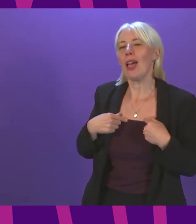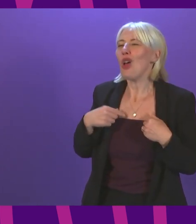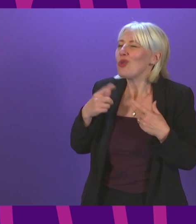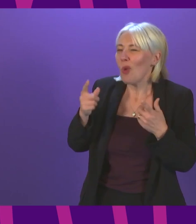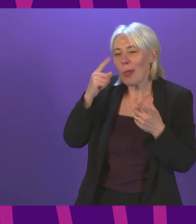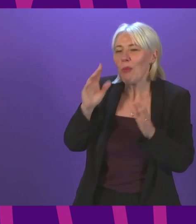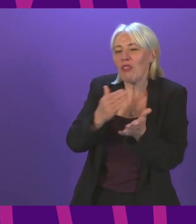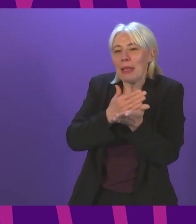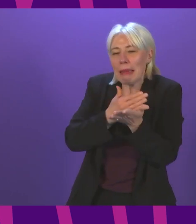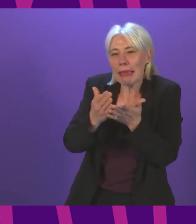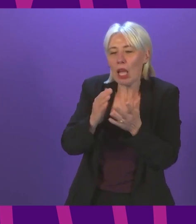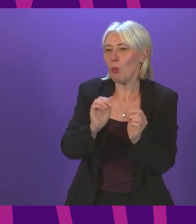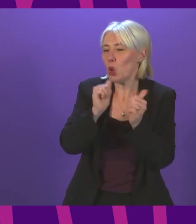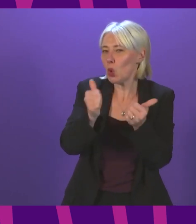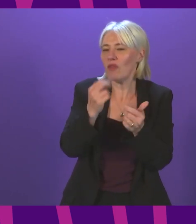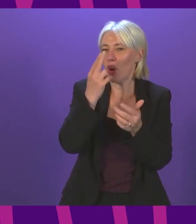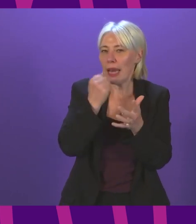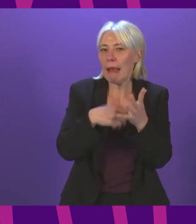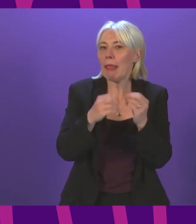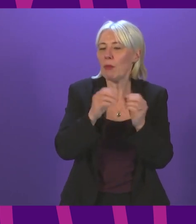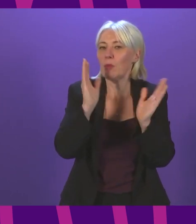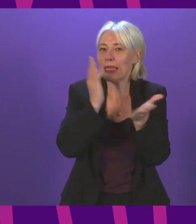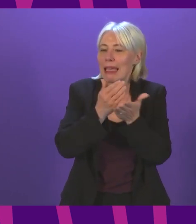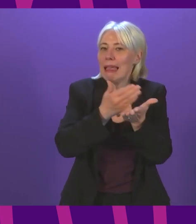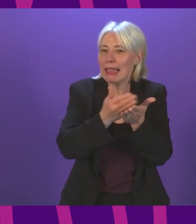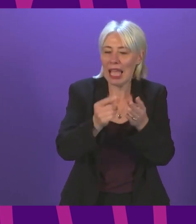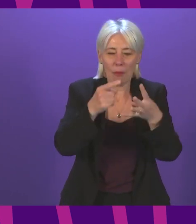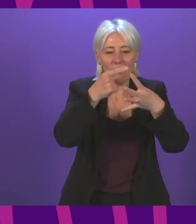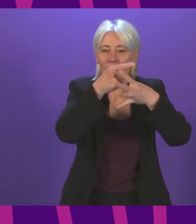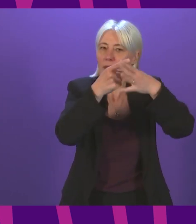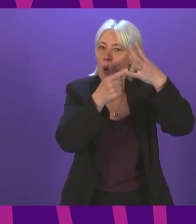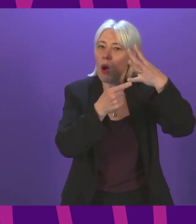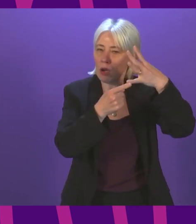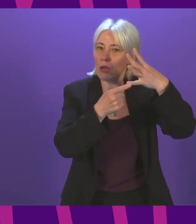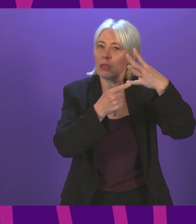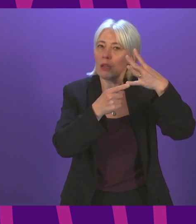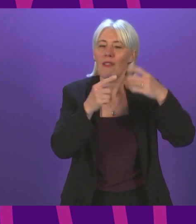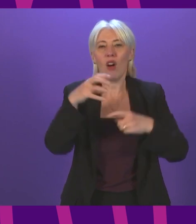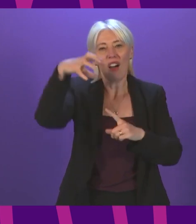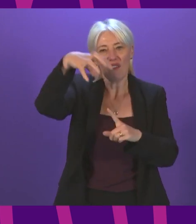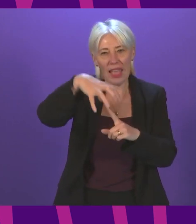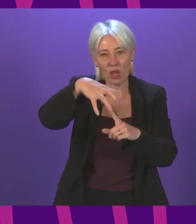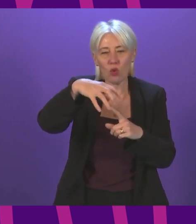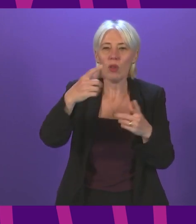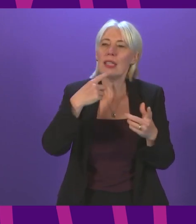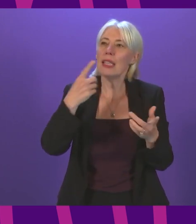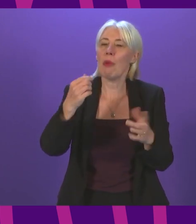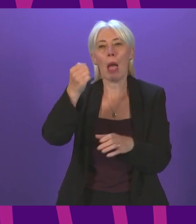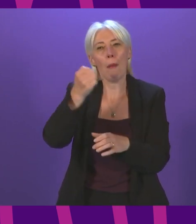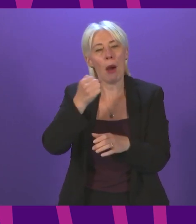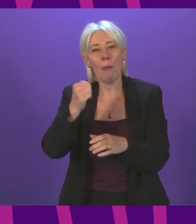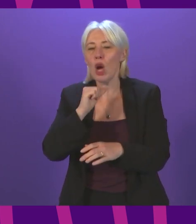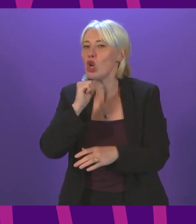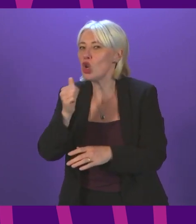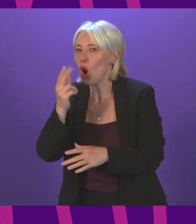important for nightclubs. Let me stress, though, that I set out four criteria for a venue, a pub, for example, that is not a